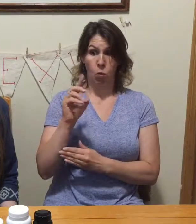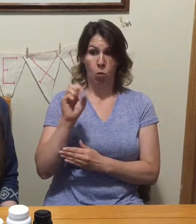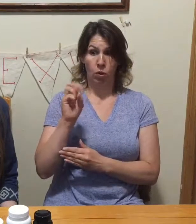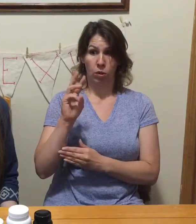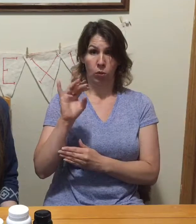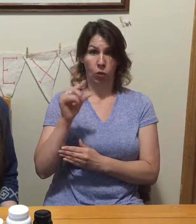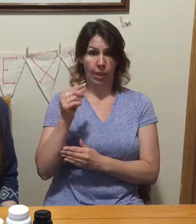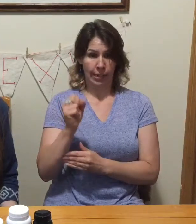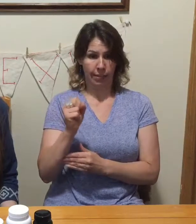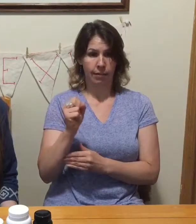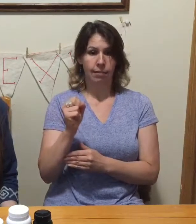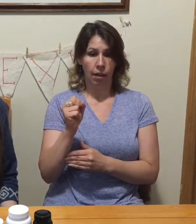wellness.